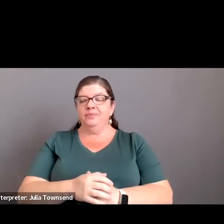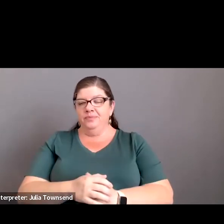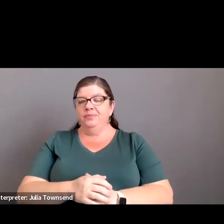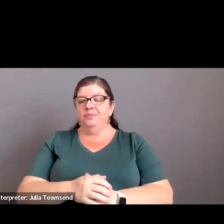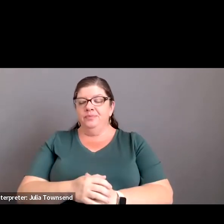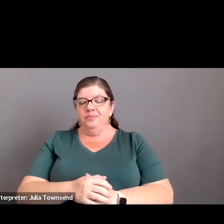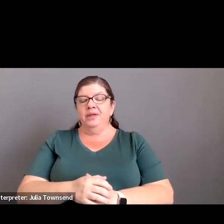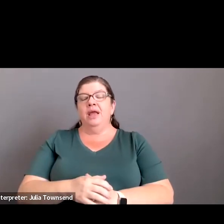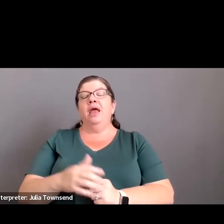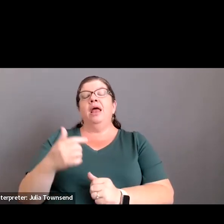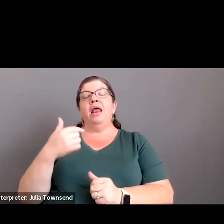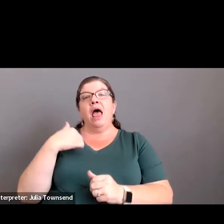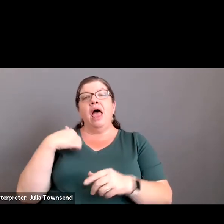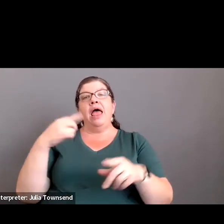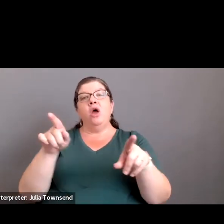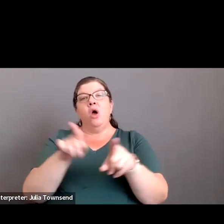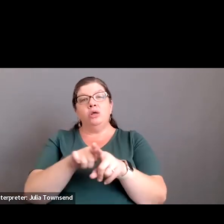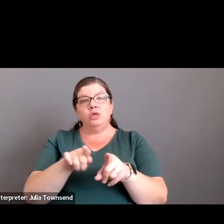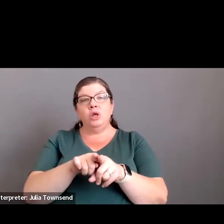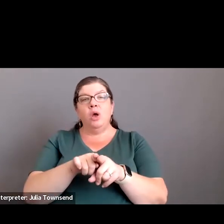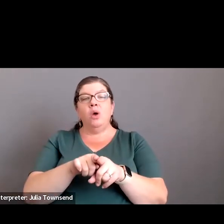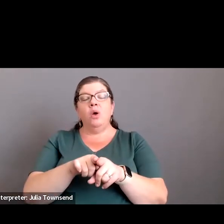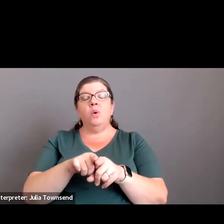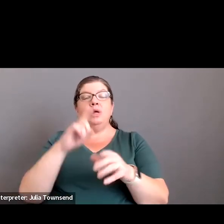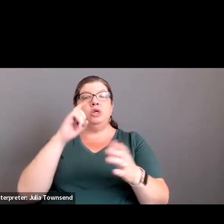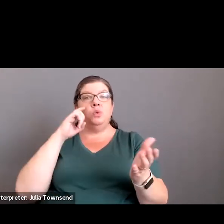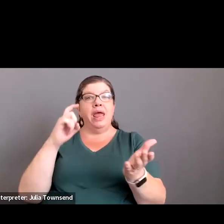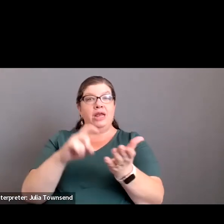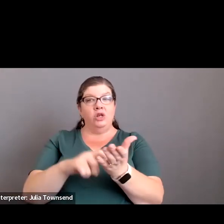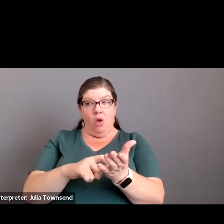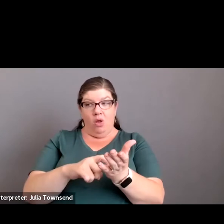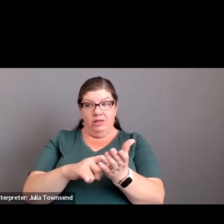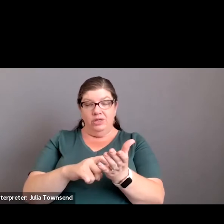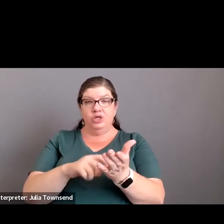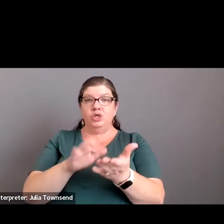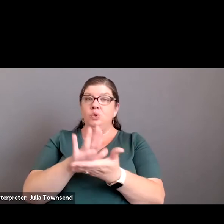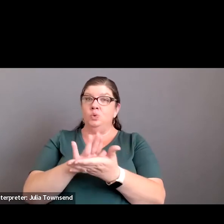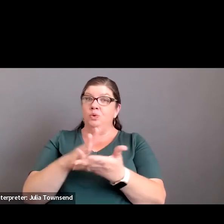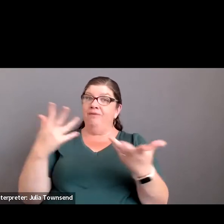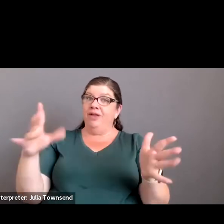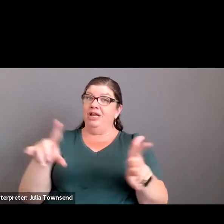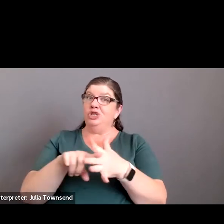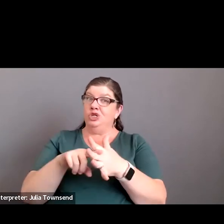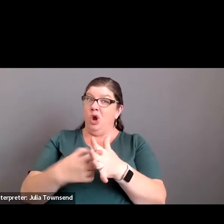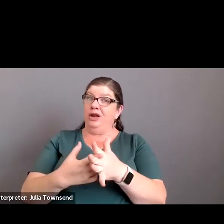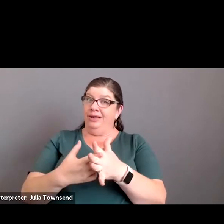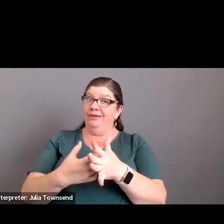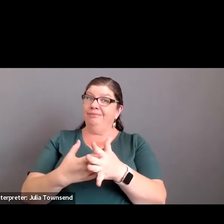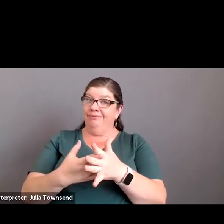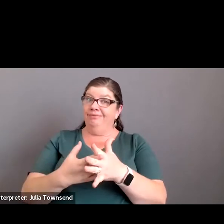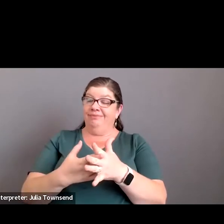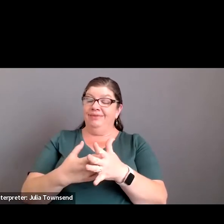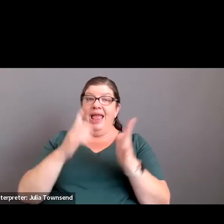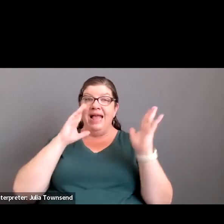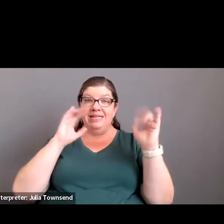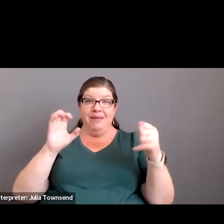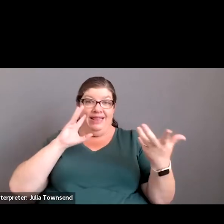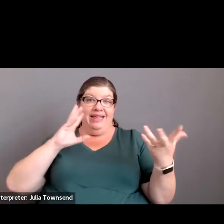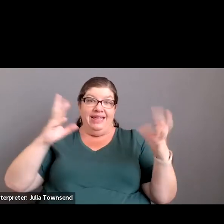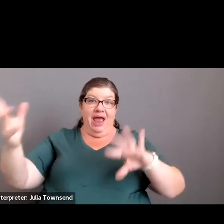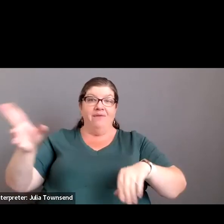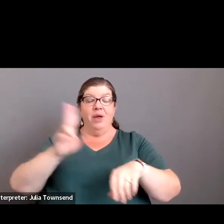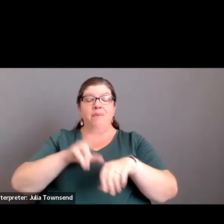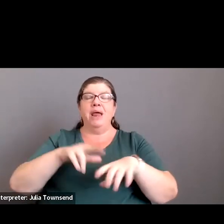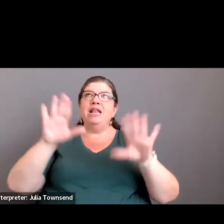And I also want to just acknowledge that school has started. And, you know, despite the chaos, it's